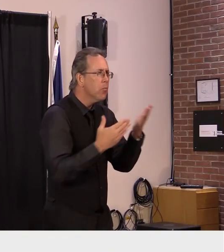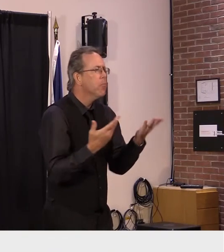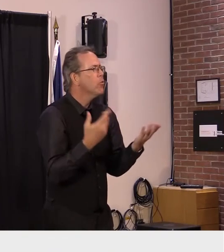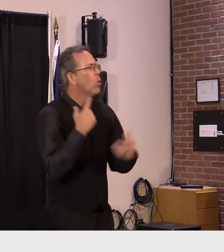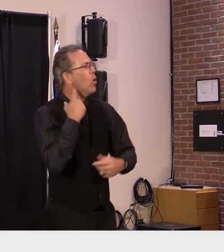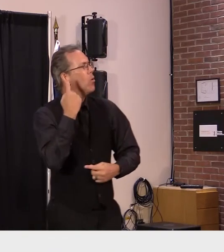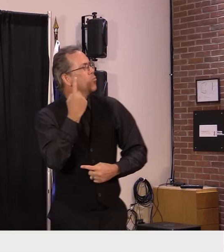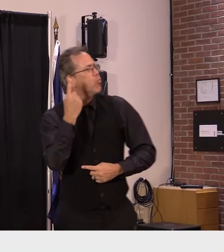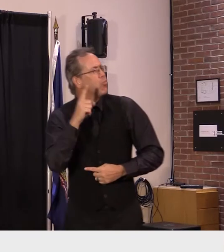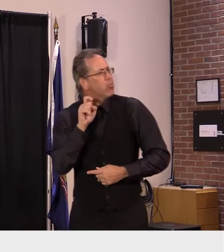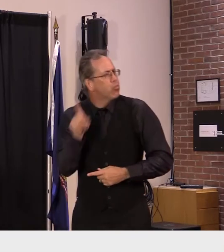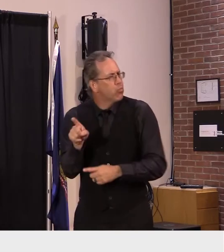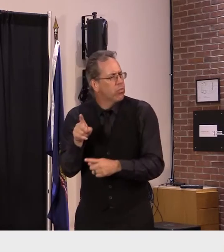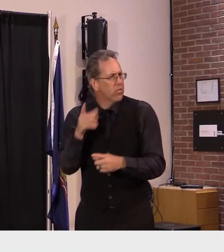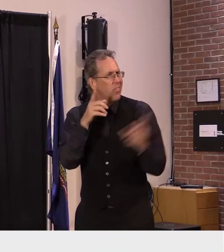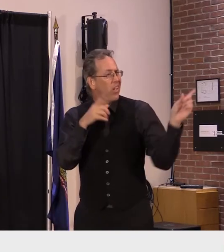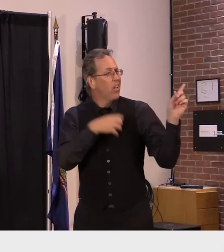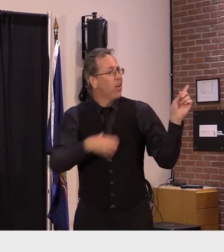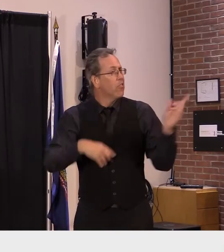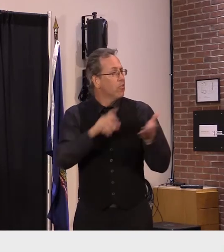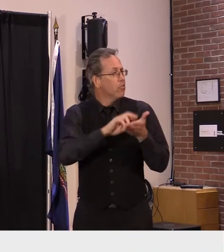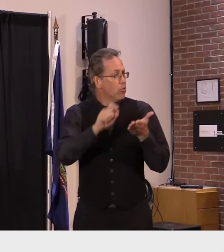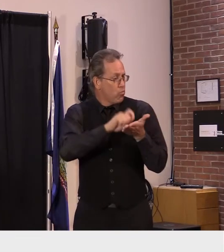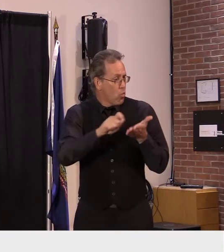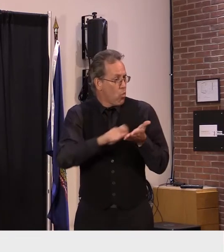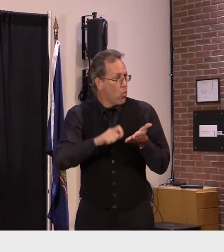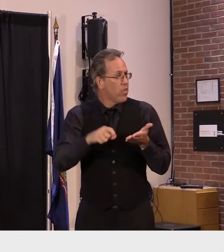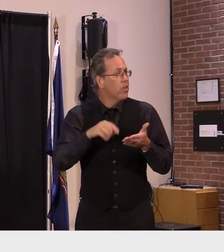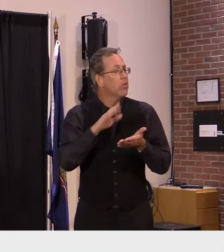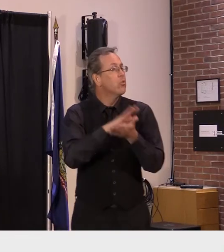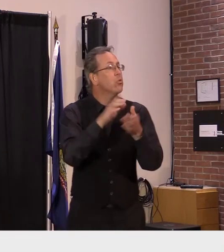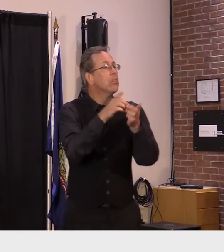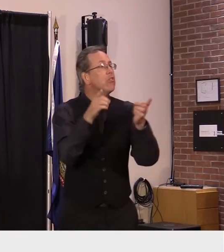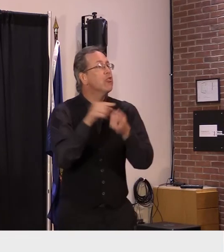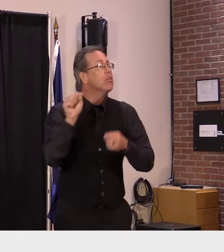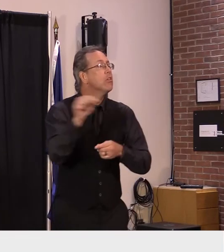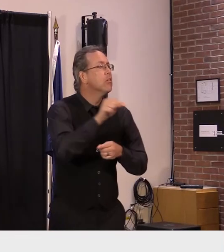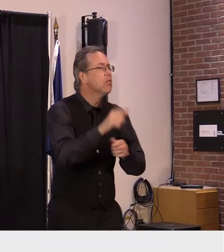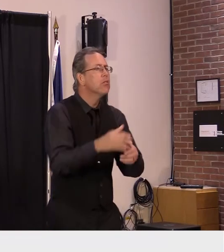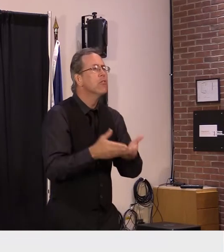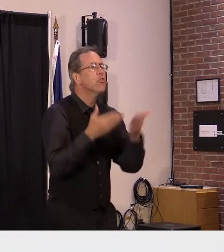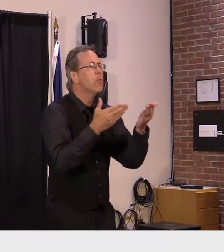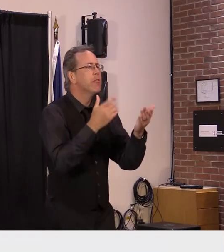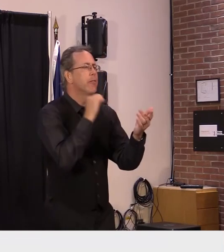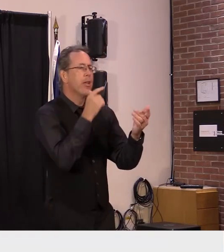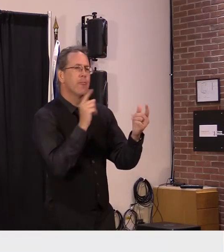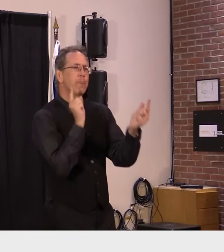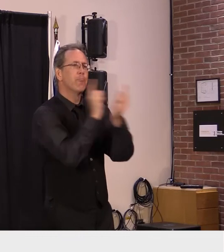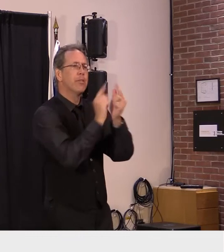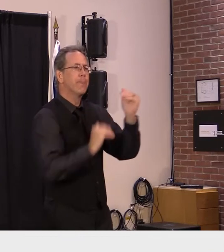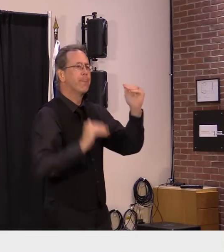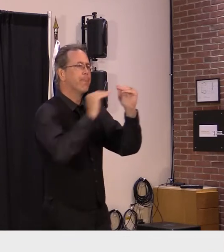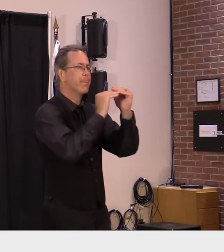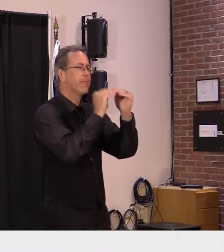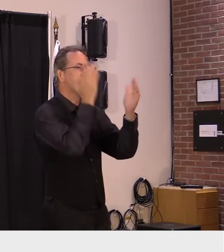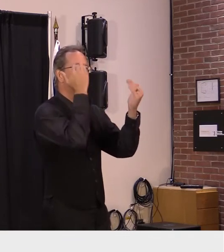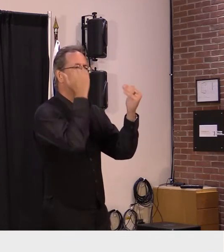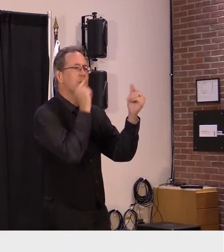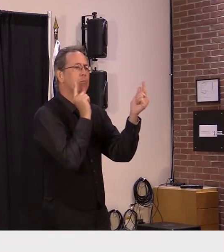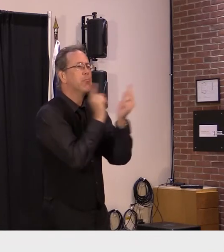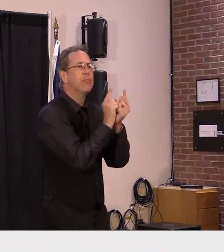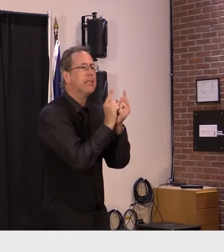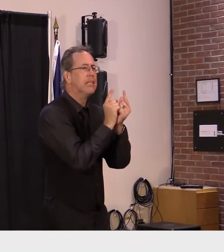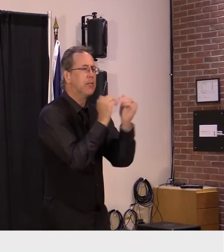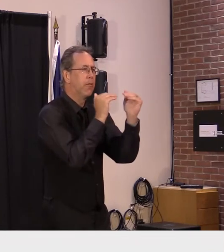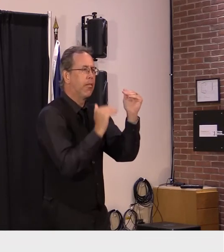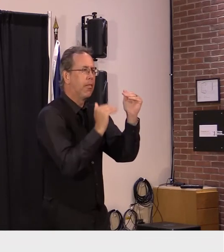the response that's being designed by school districts is not up to the the challenge of the academic loss and i'm just looking for